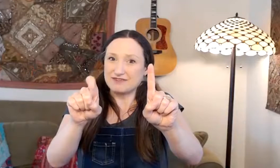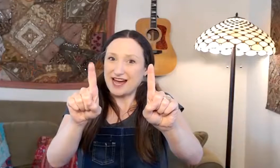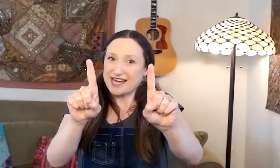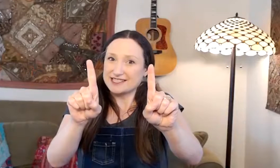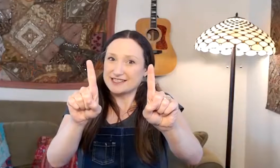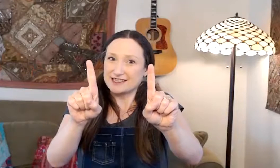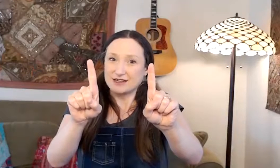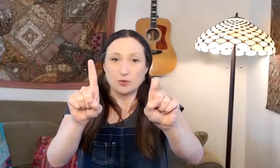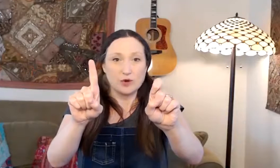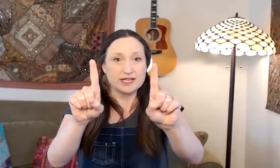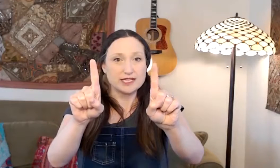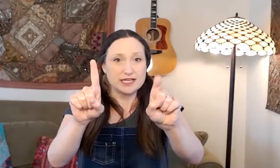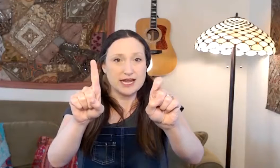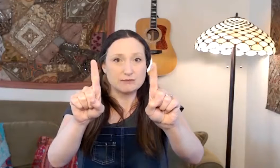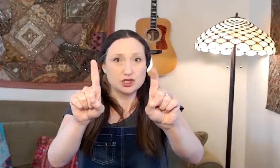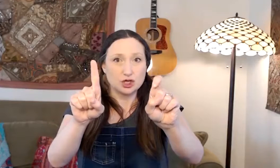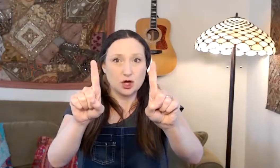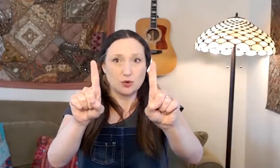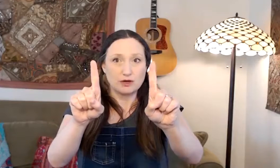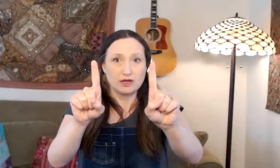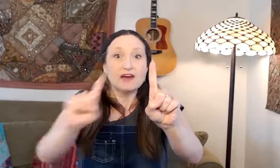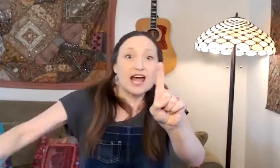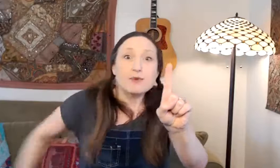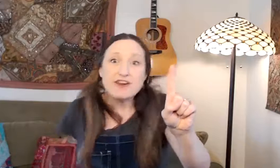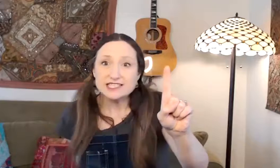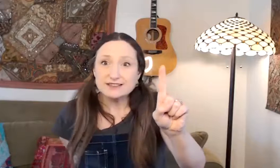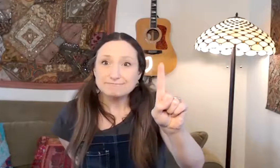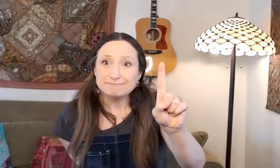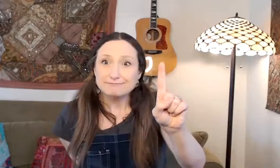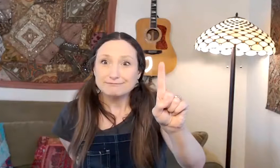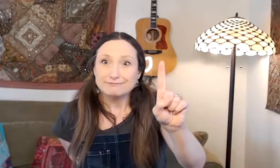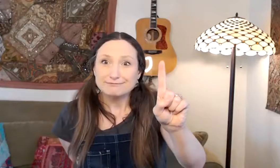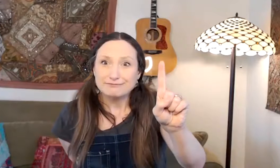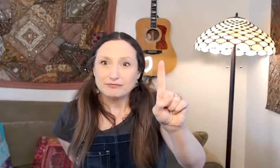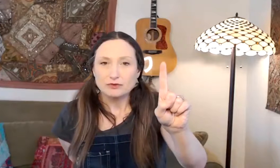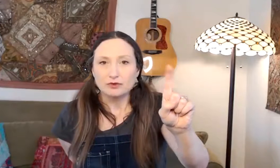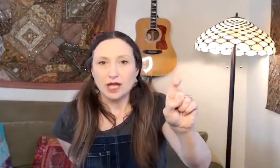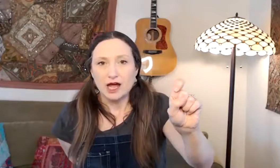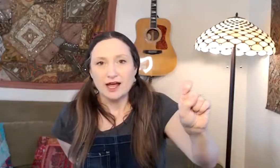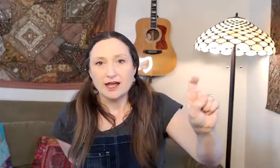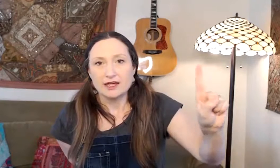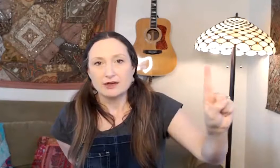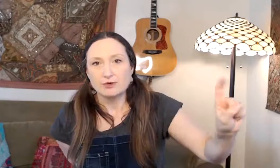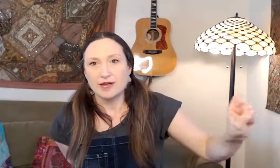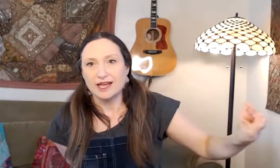Fast. One named Slow. Fly away, Fast. Fly away,